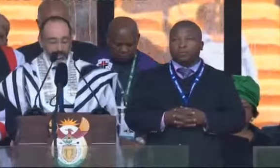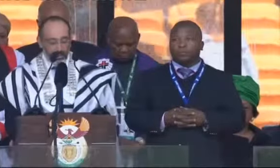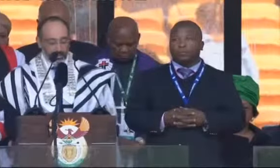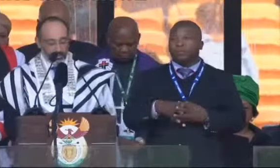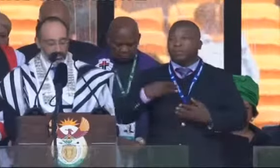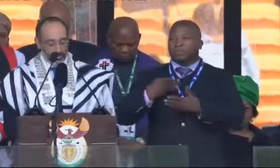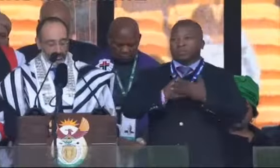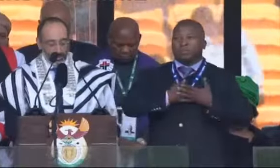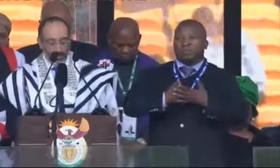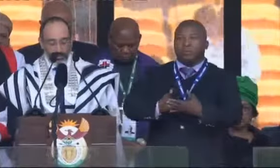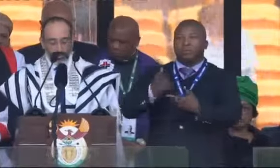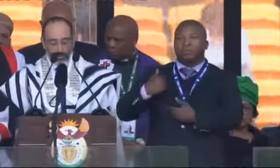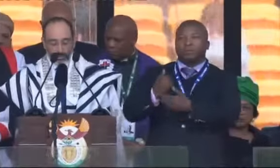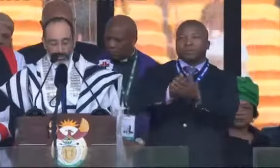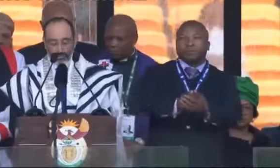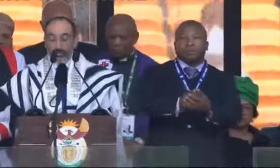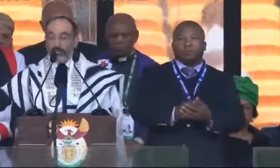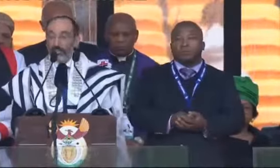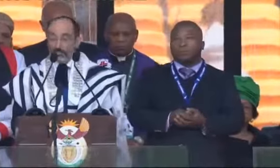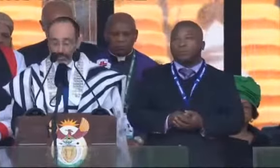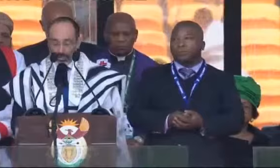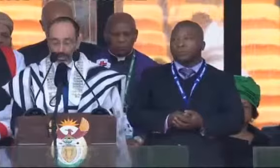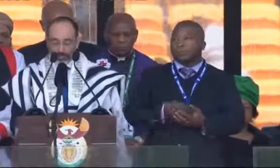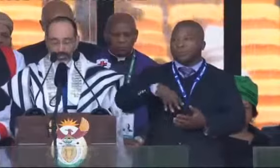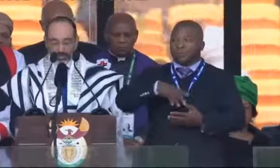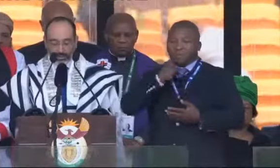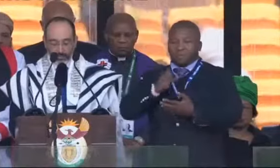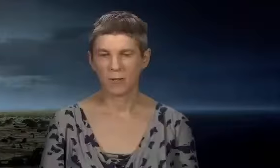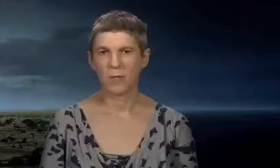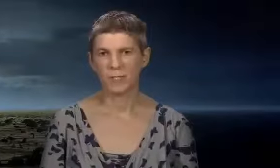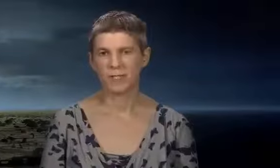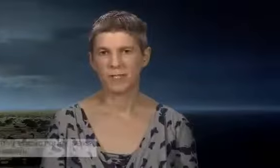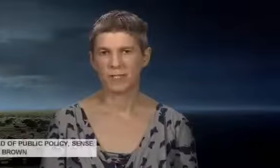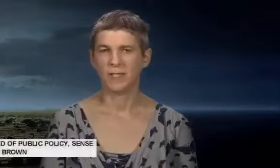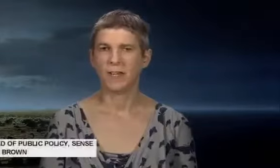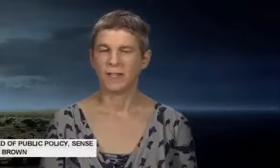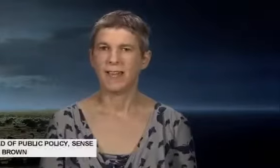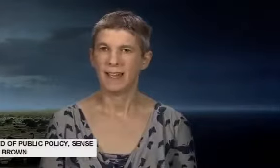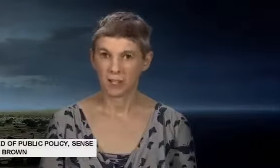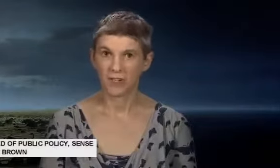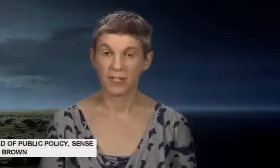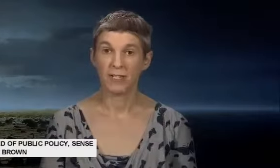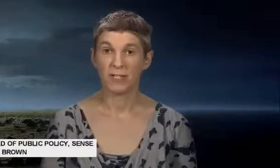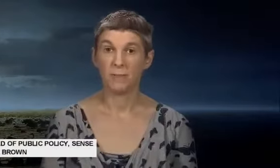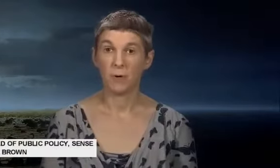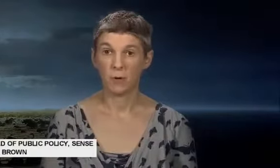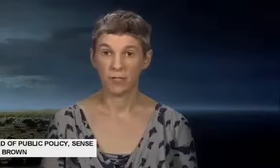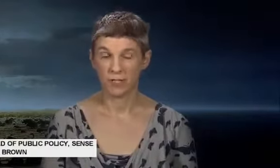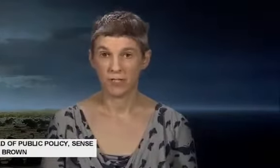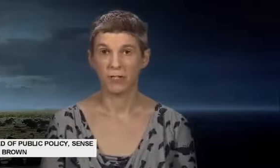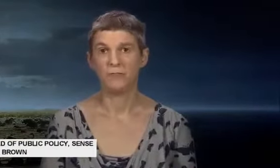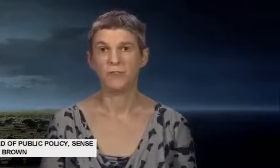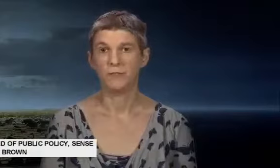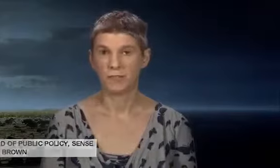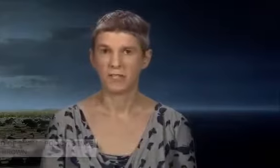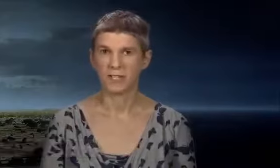loving kindness, the soul of Nelson Mandela. What this illustrates is the importance